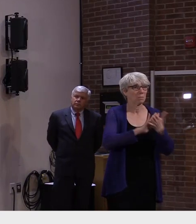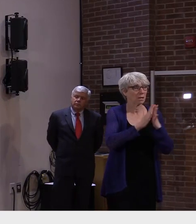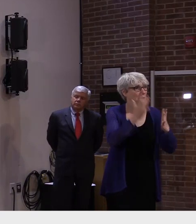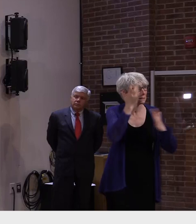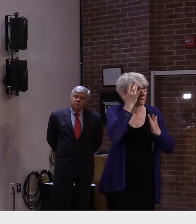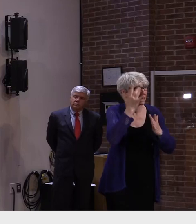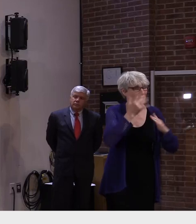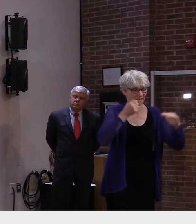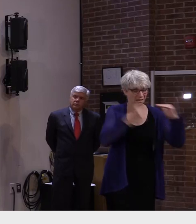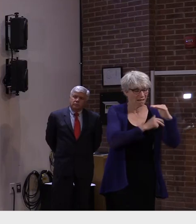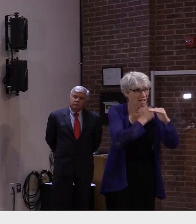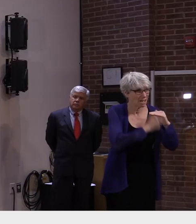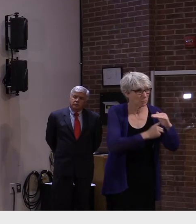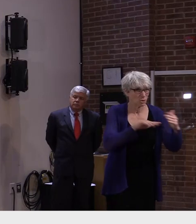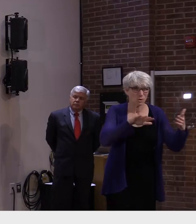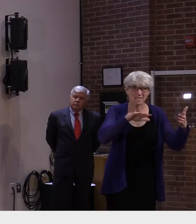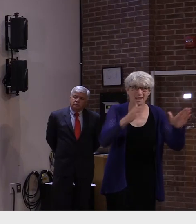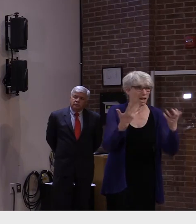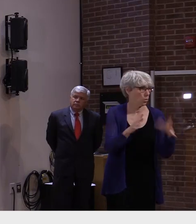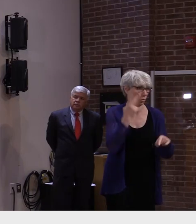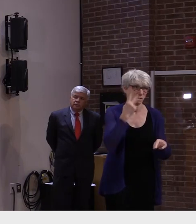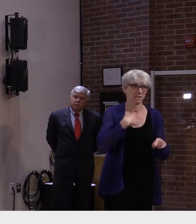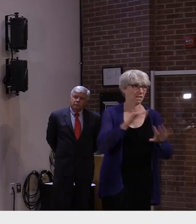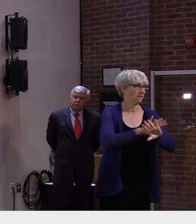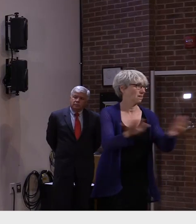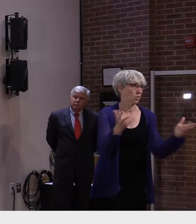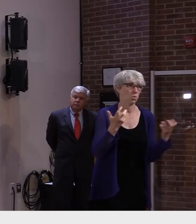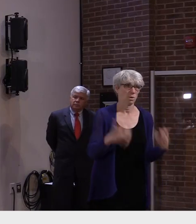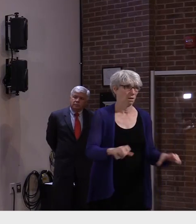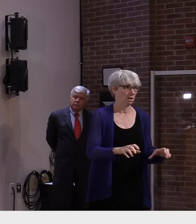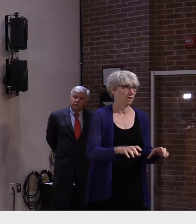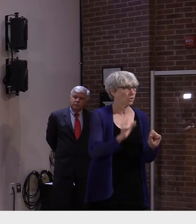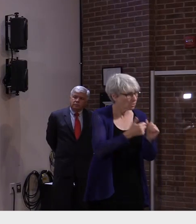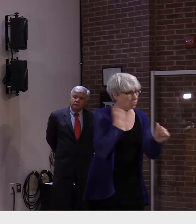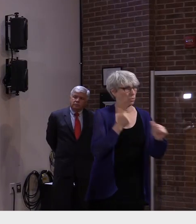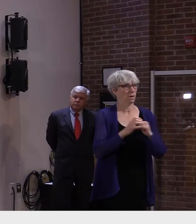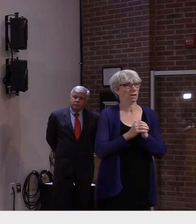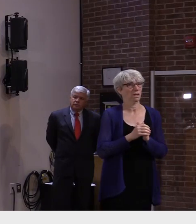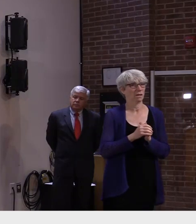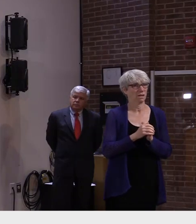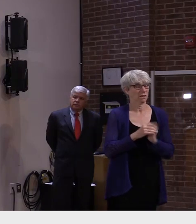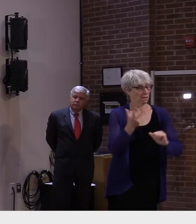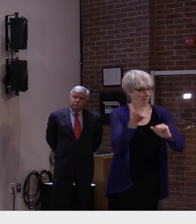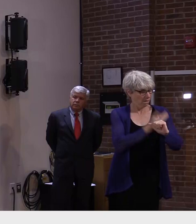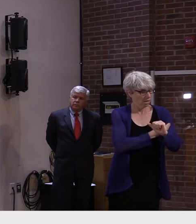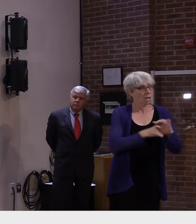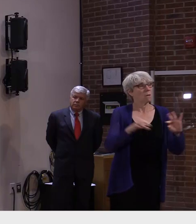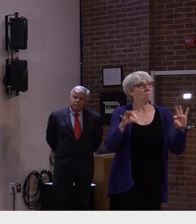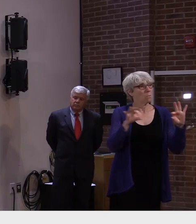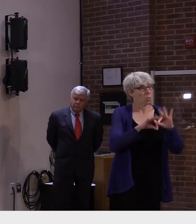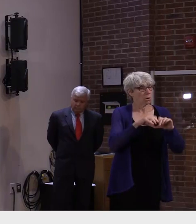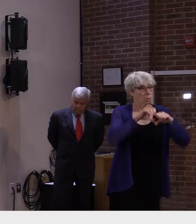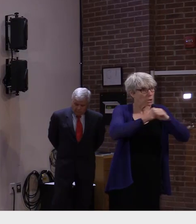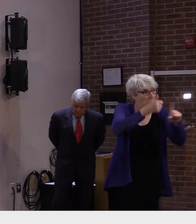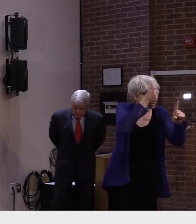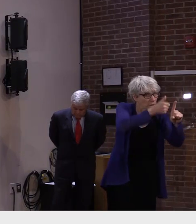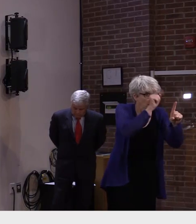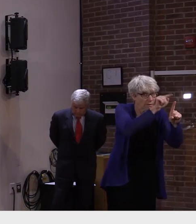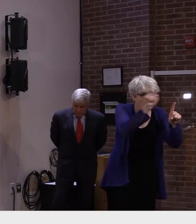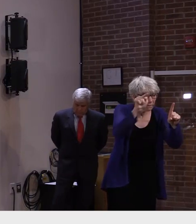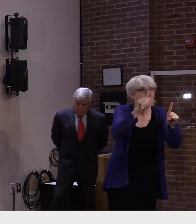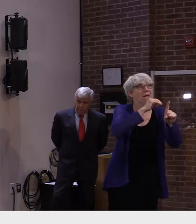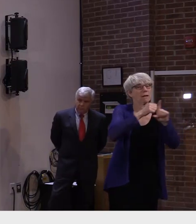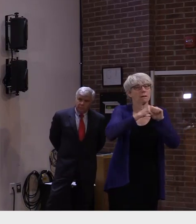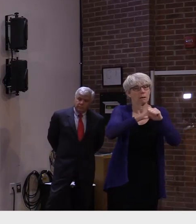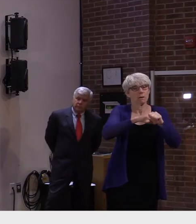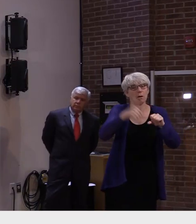getting your shot is also very important if we're going to be able to slow the spread and protect those who are not yet